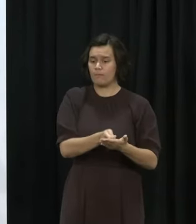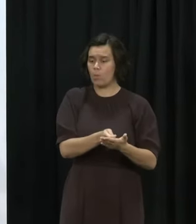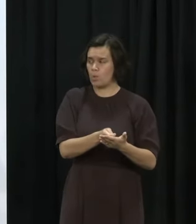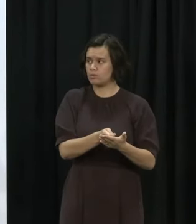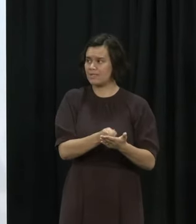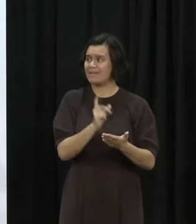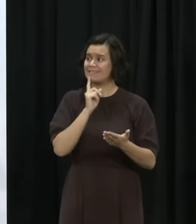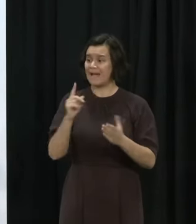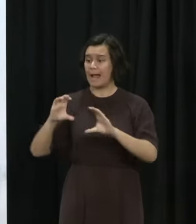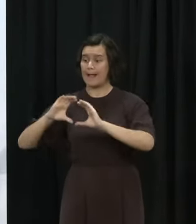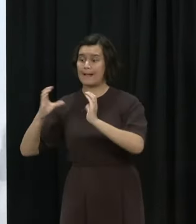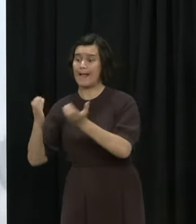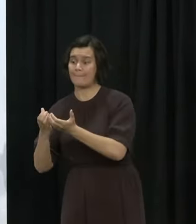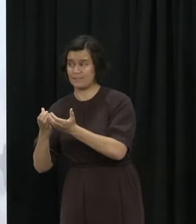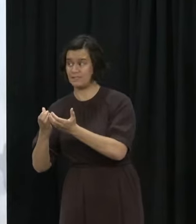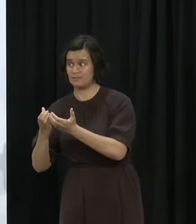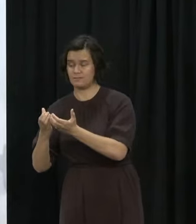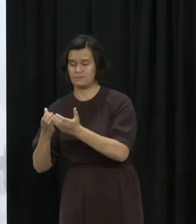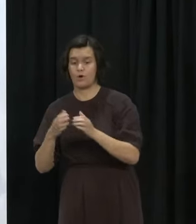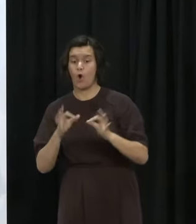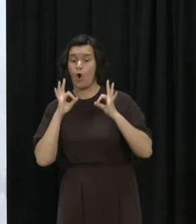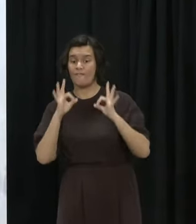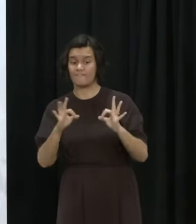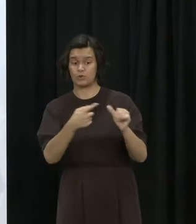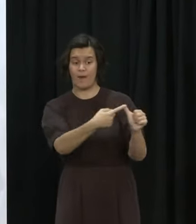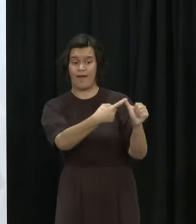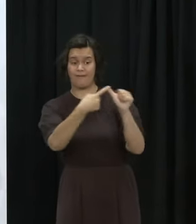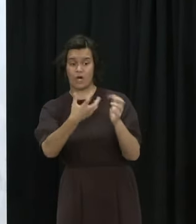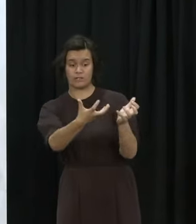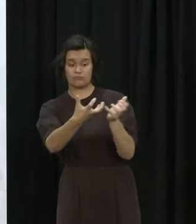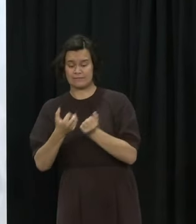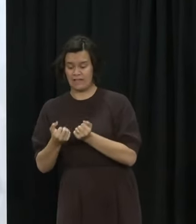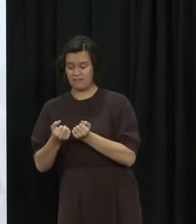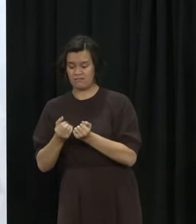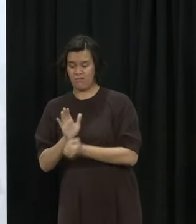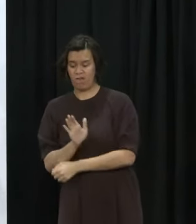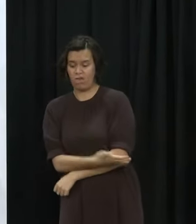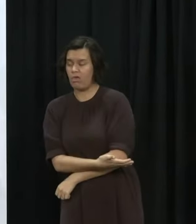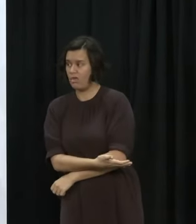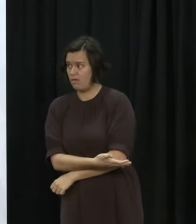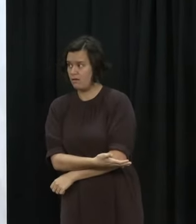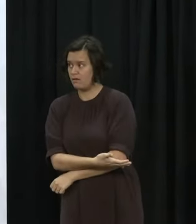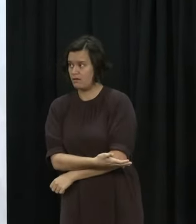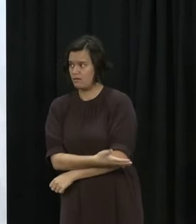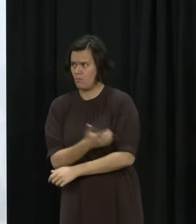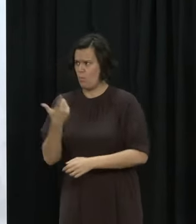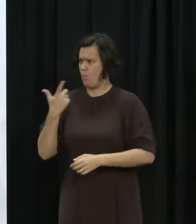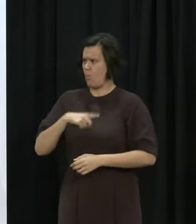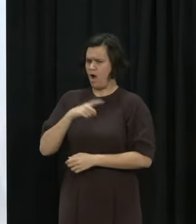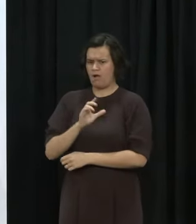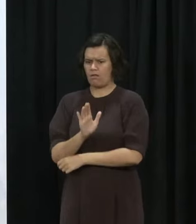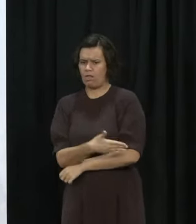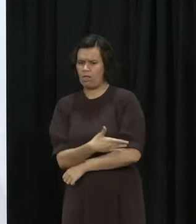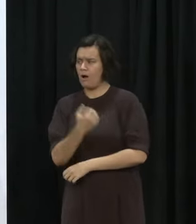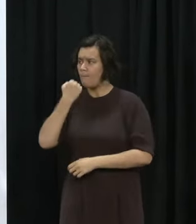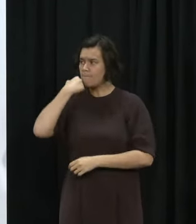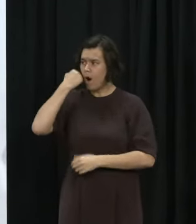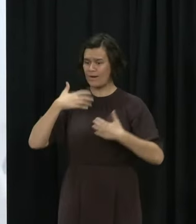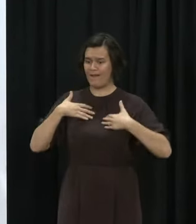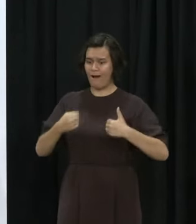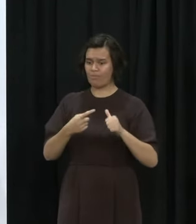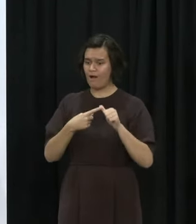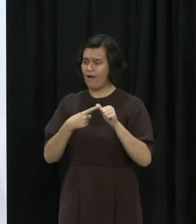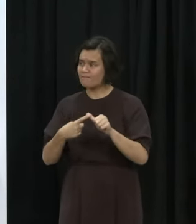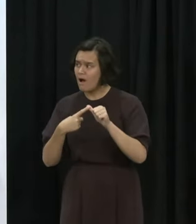official advice why is it that the Government continues to refuse to take on advice from Māori health providers or the